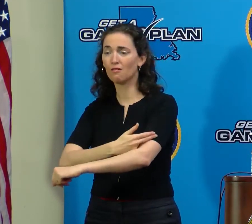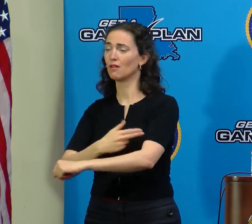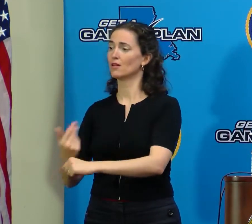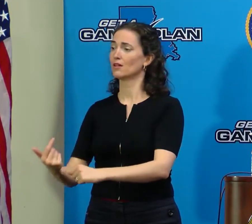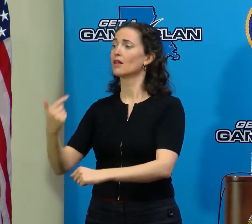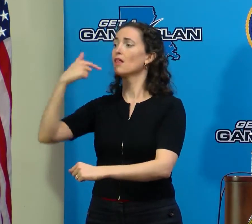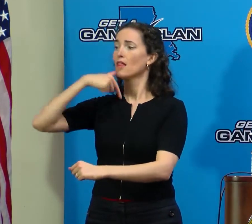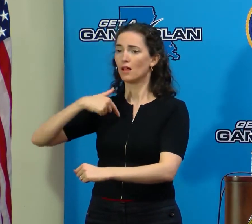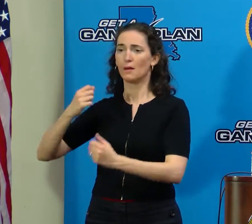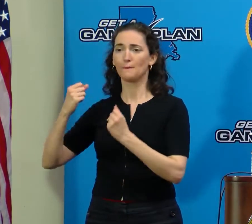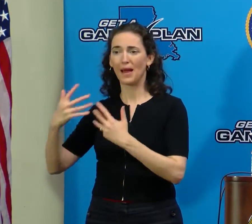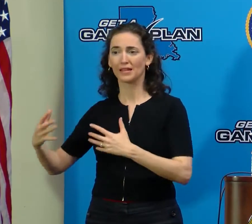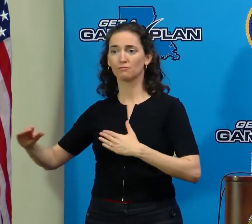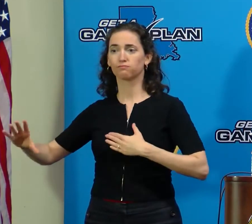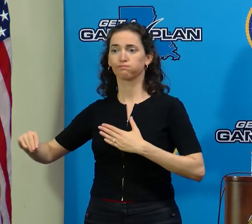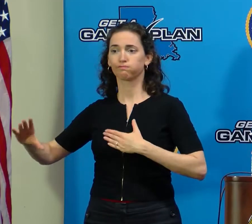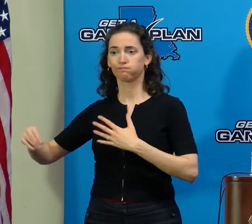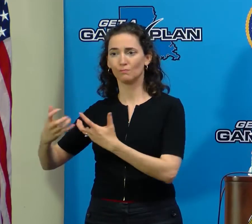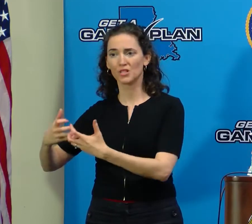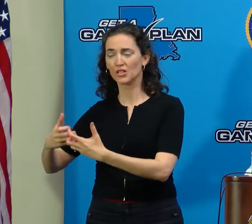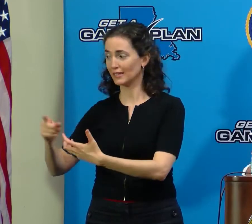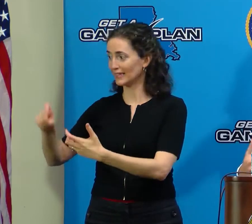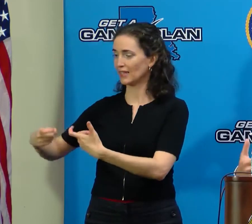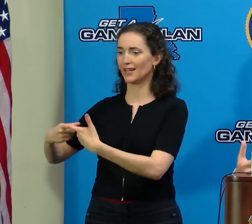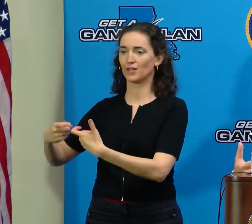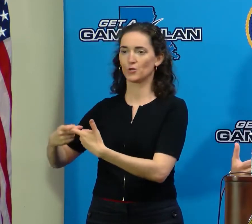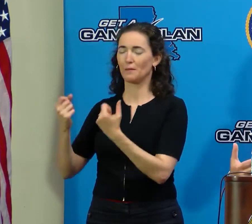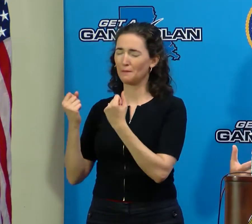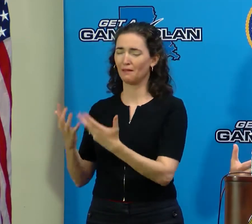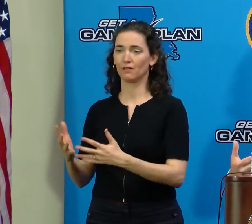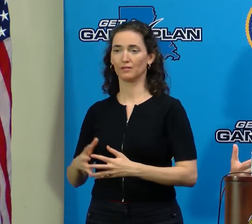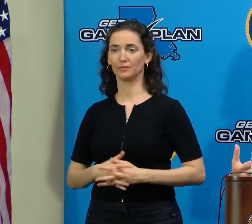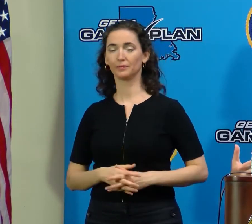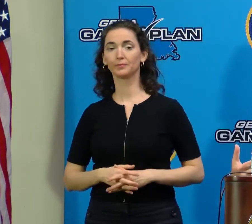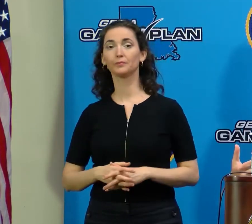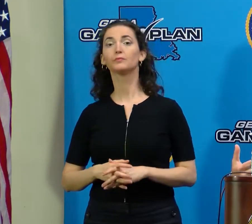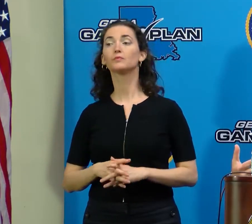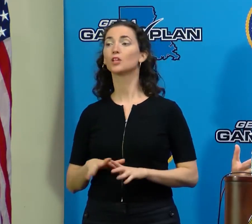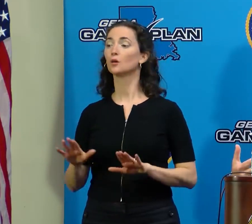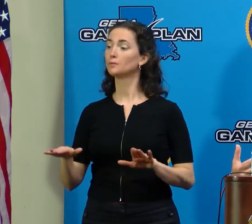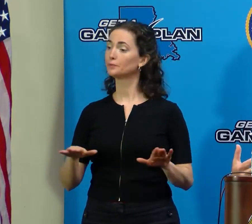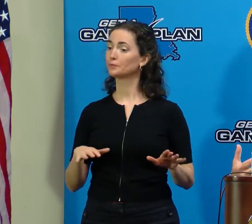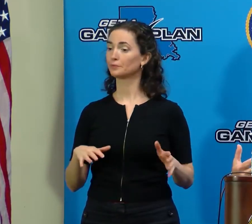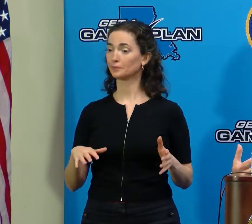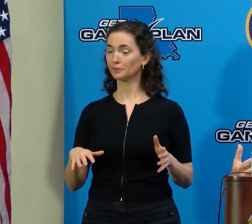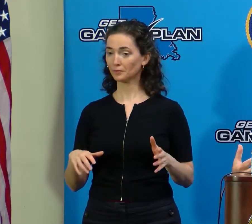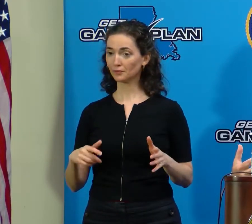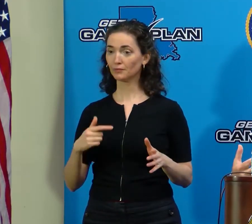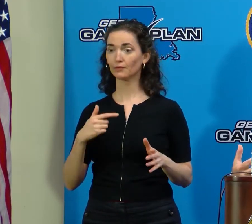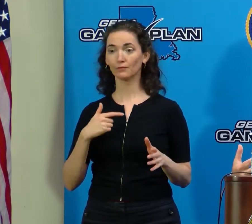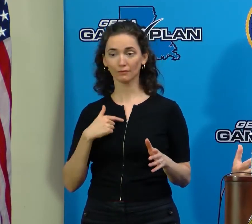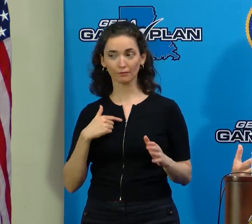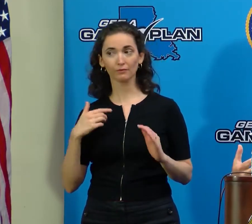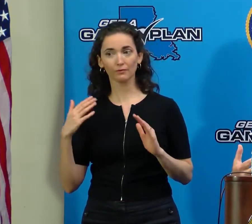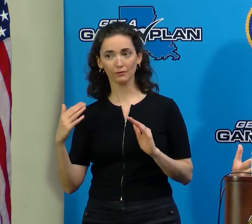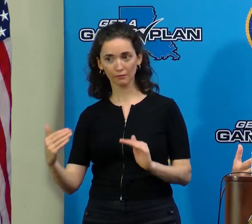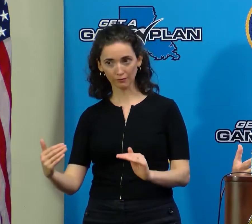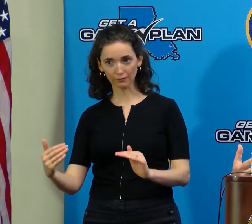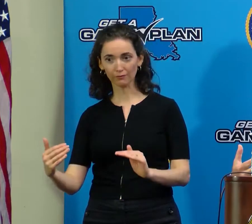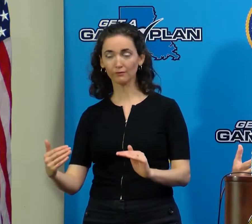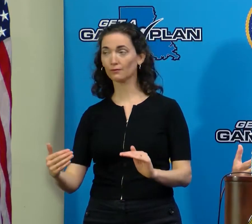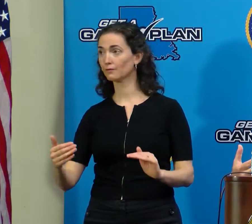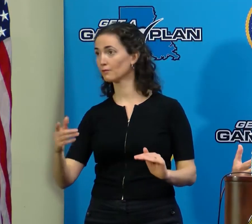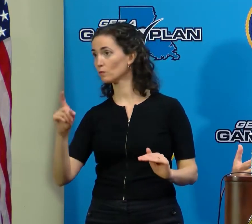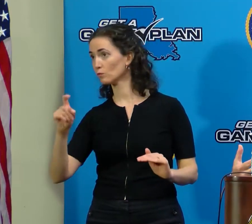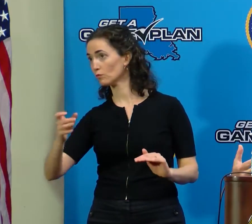of whom are on mechanical ventilators. So, you know, I expect that in the not